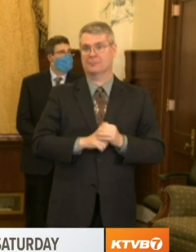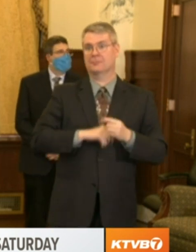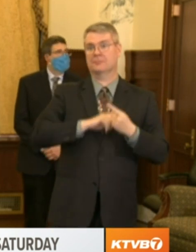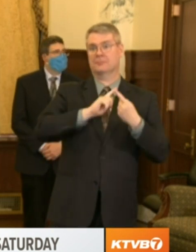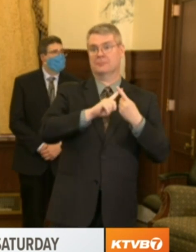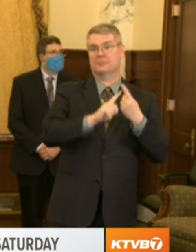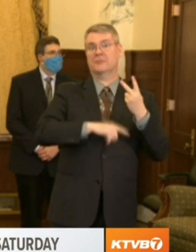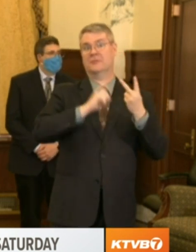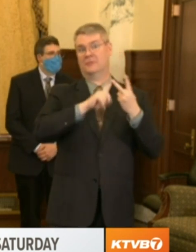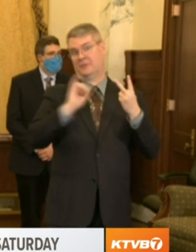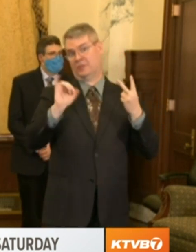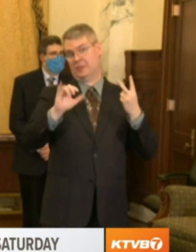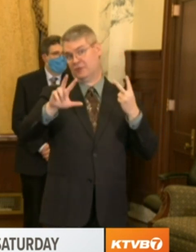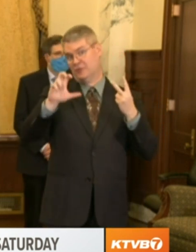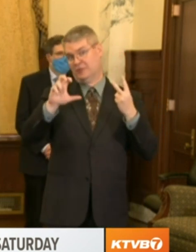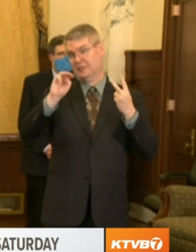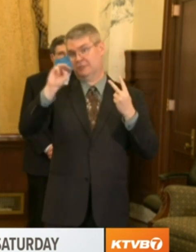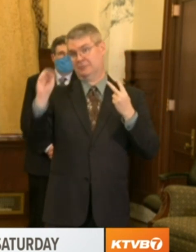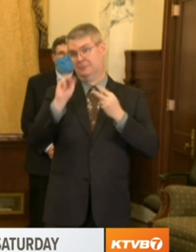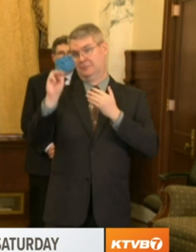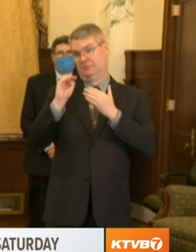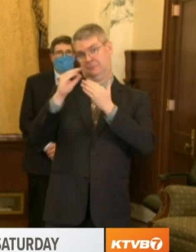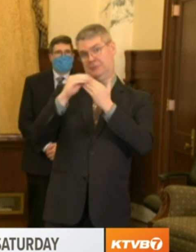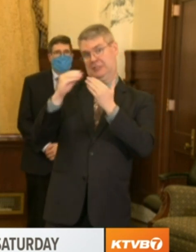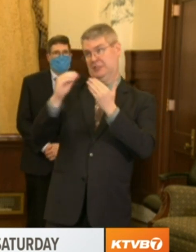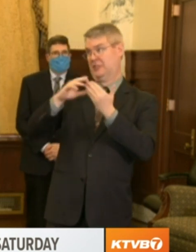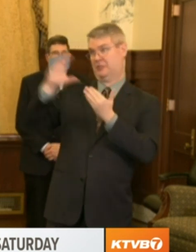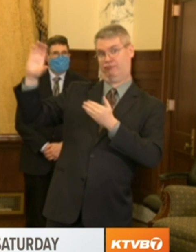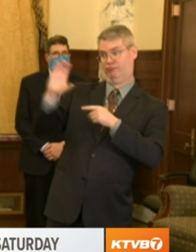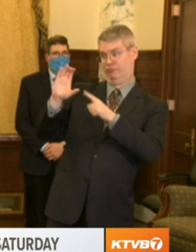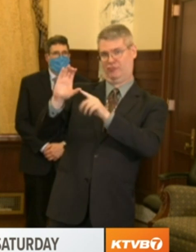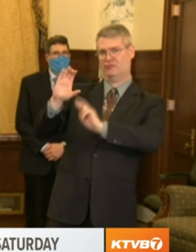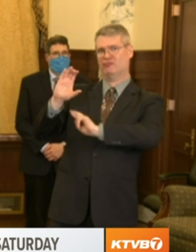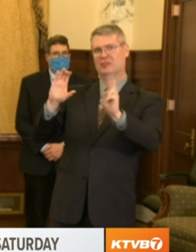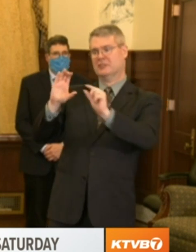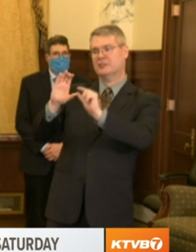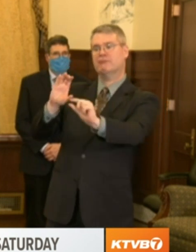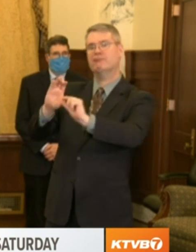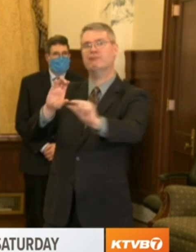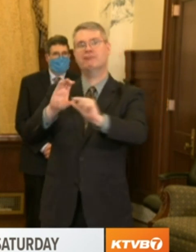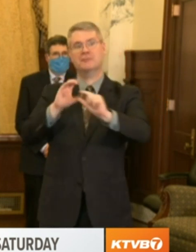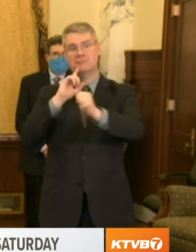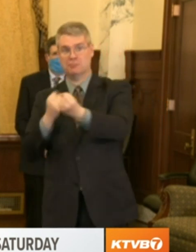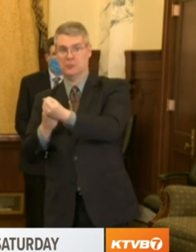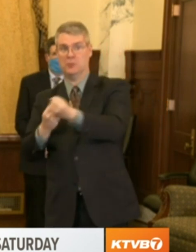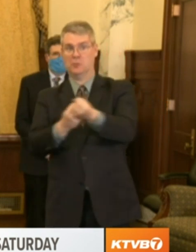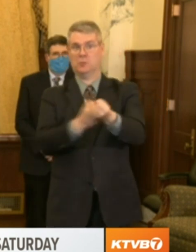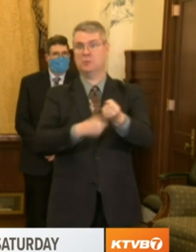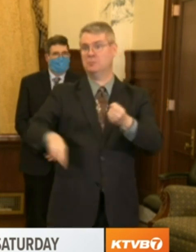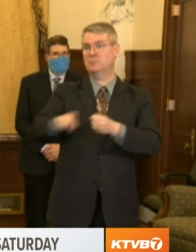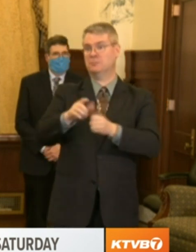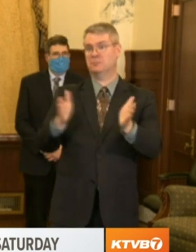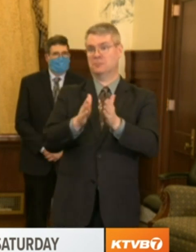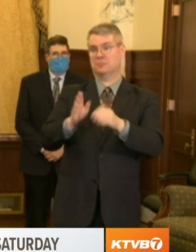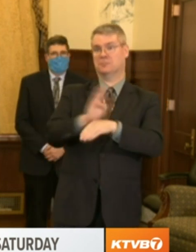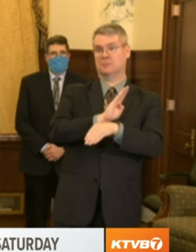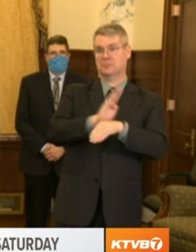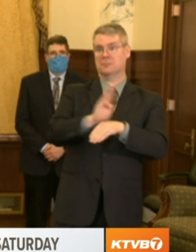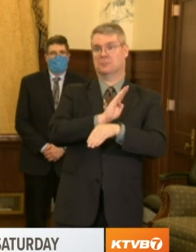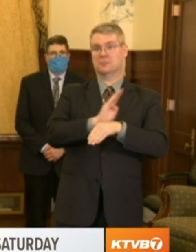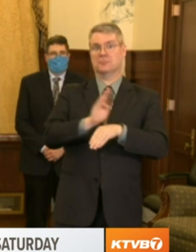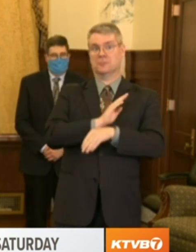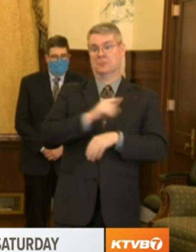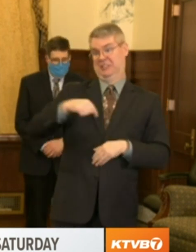direct cash support. No other state in the country has put up more of its coronavirus relief fund